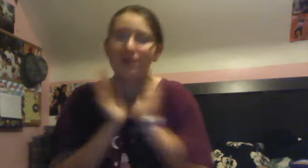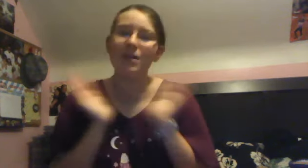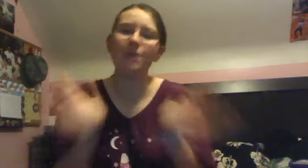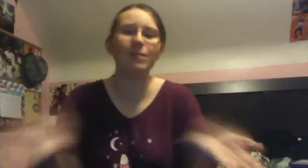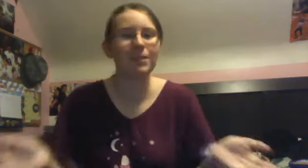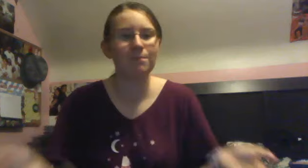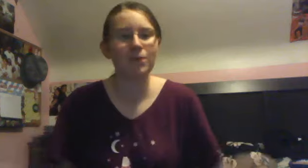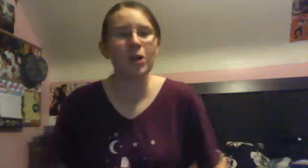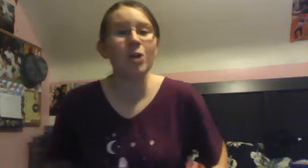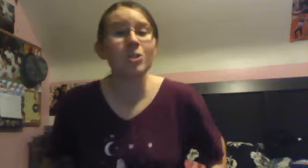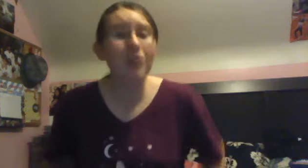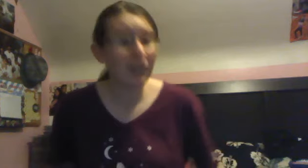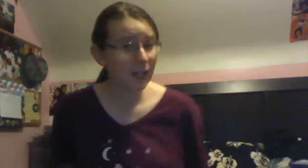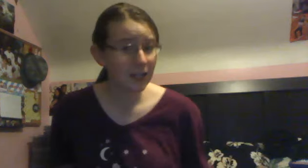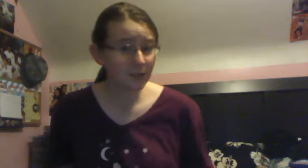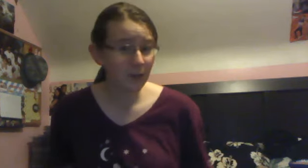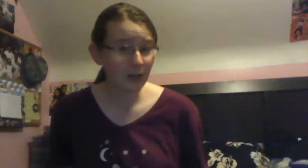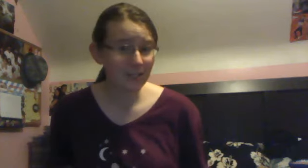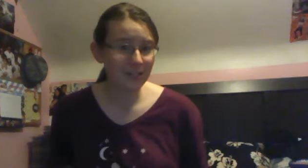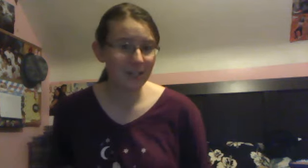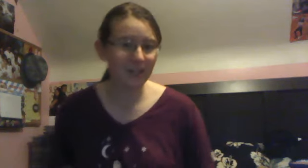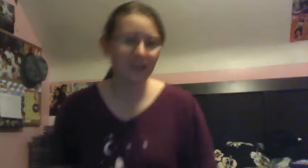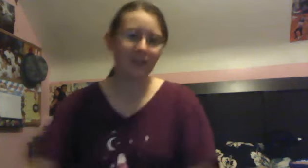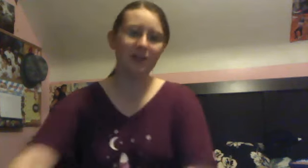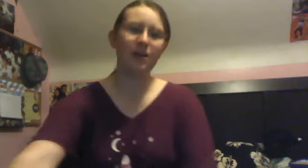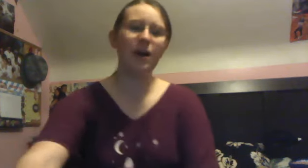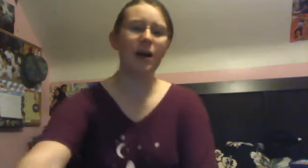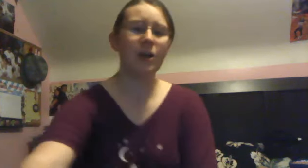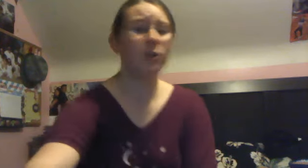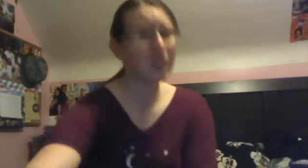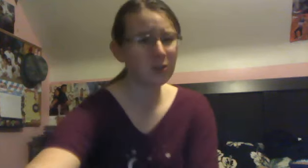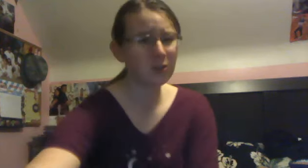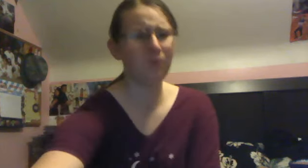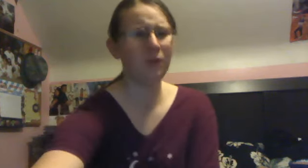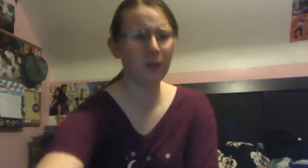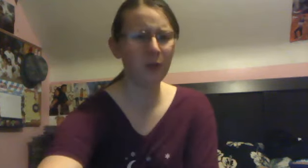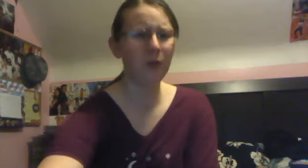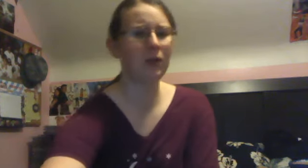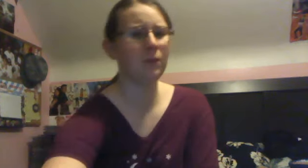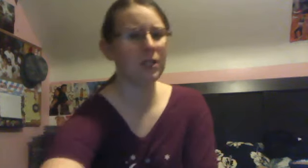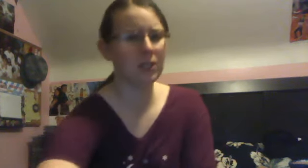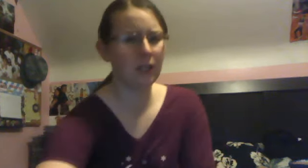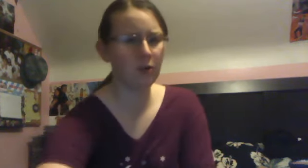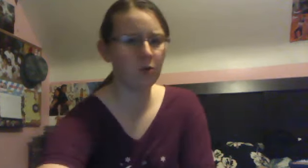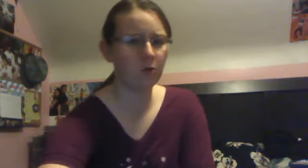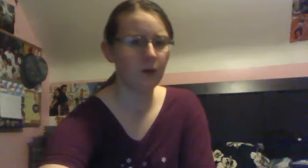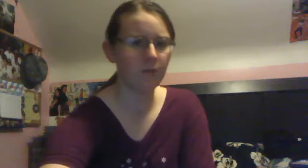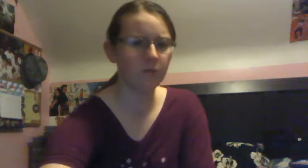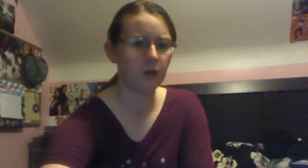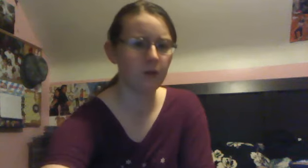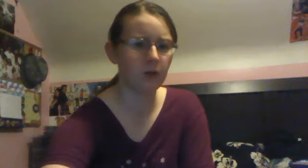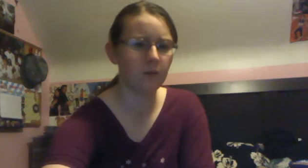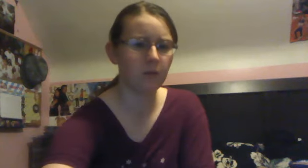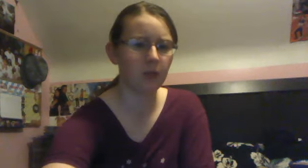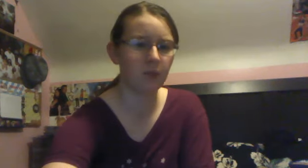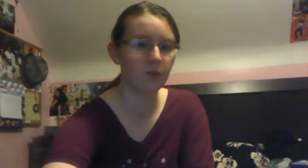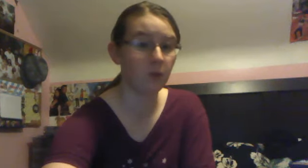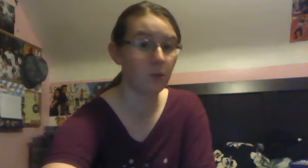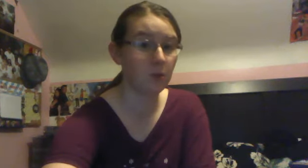But yeah. So thank you guys for watching. Uh, you guys are purely amazing. I know. I'm, I'm, like, moving my mouse